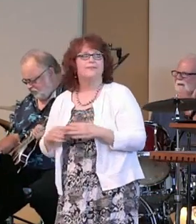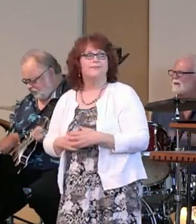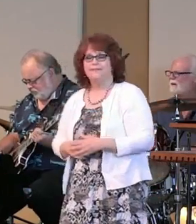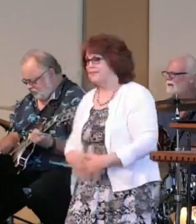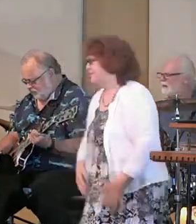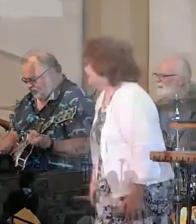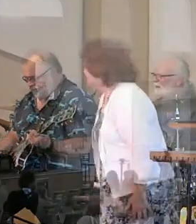And